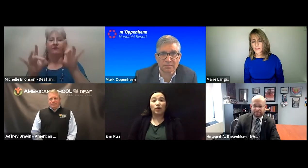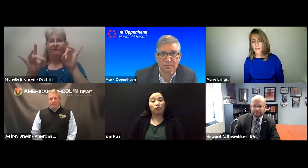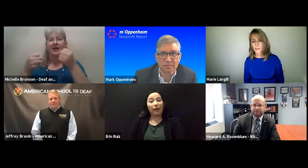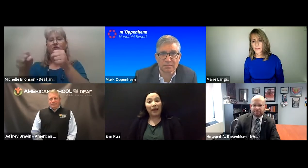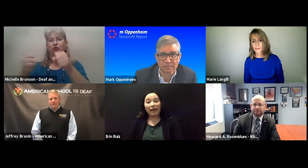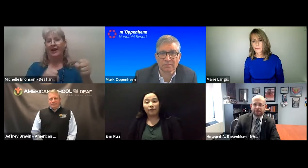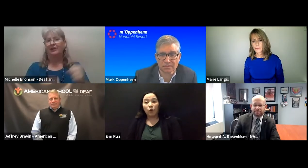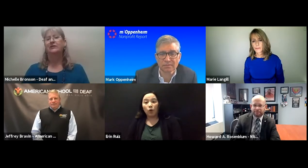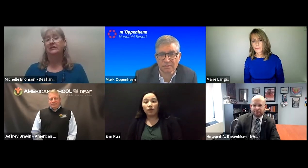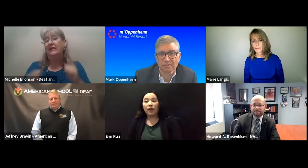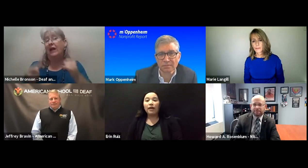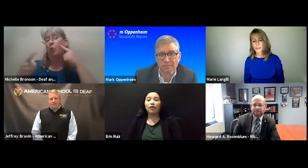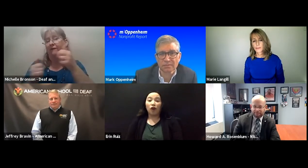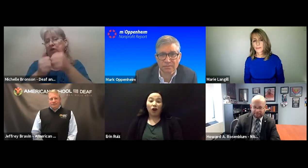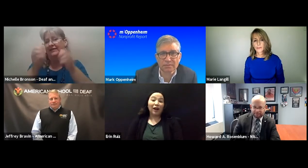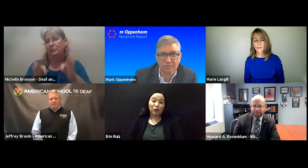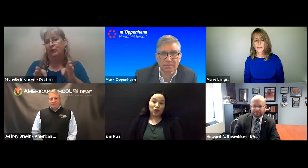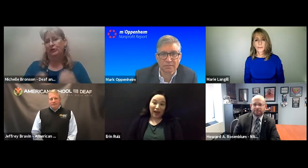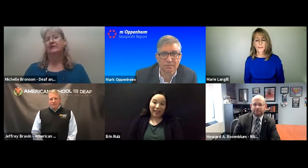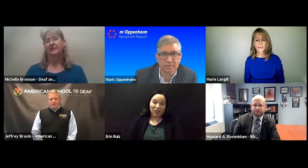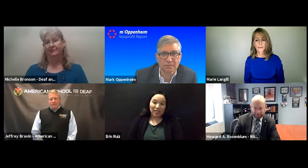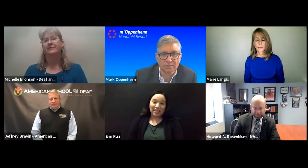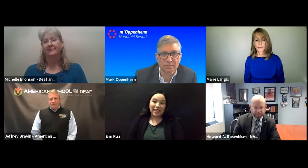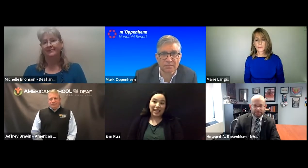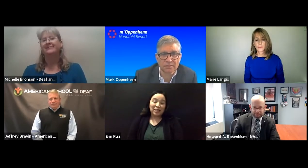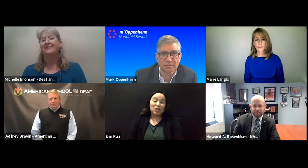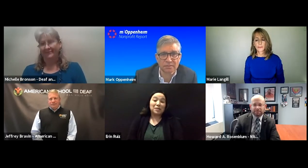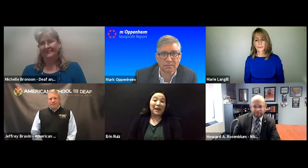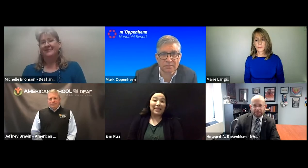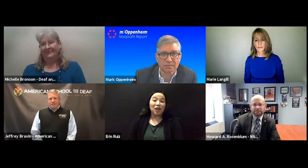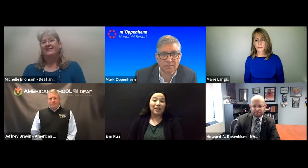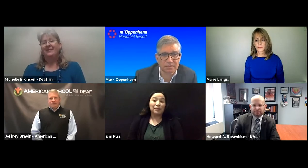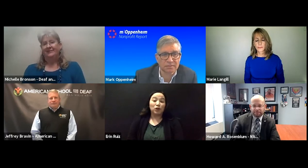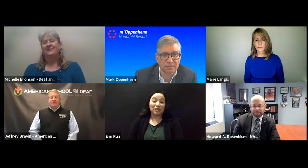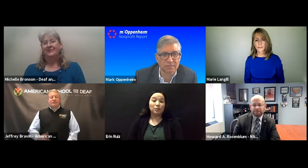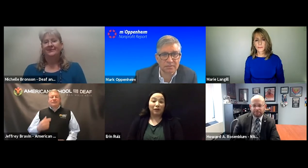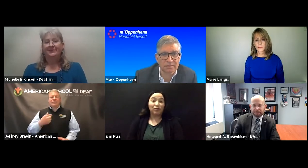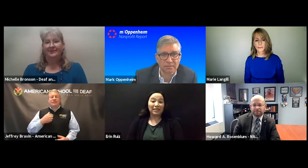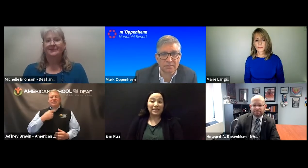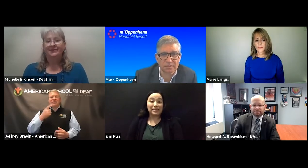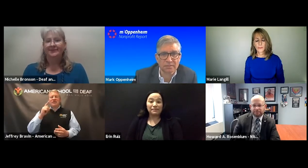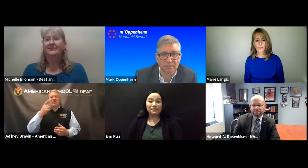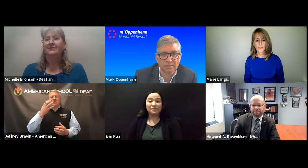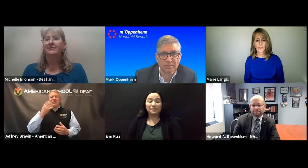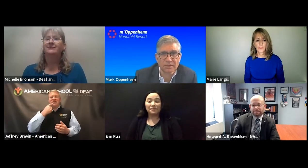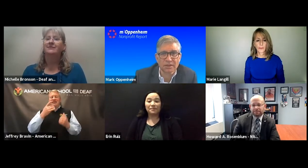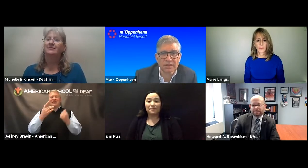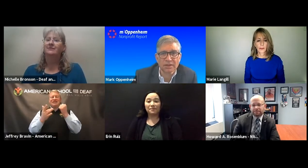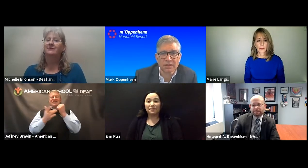text, you can write back and forth. There are other strategies and it just depends on the person's preferences.